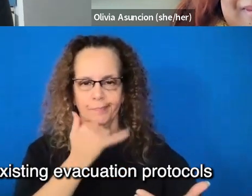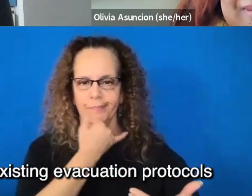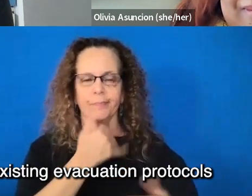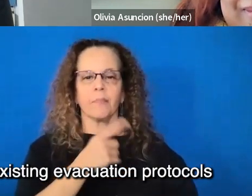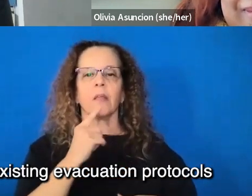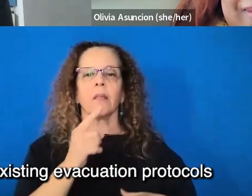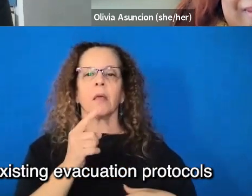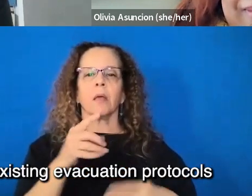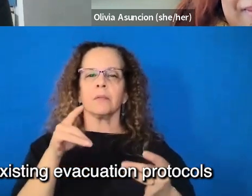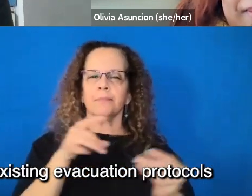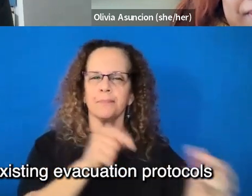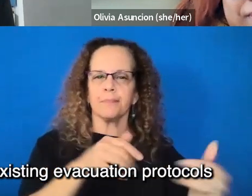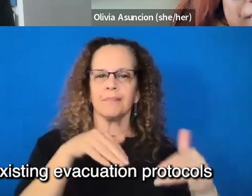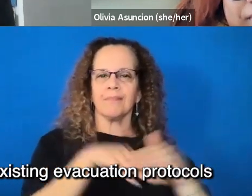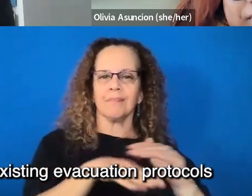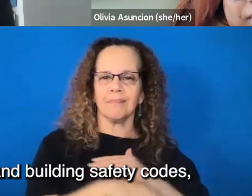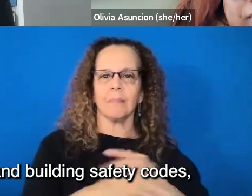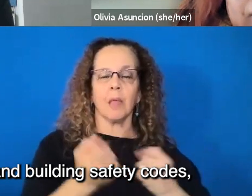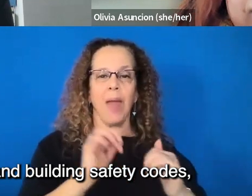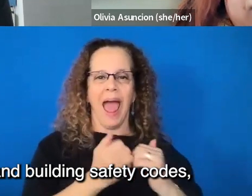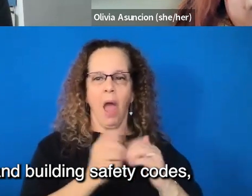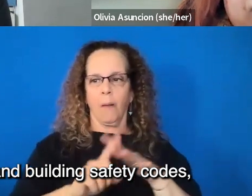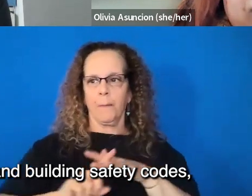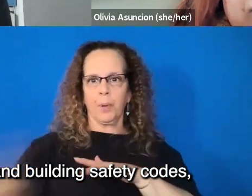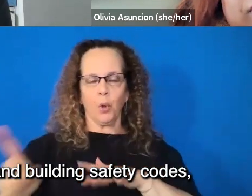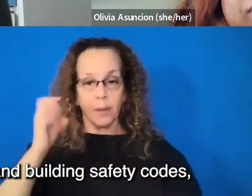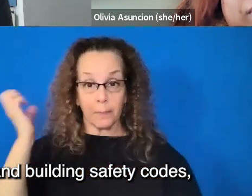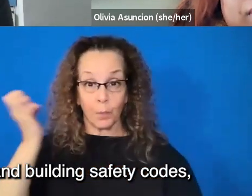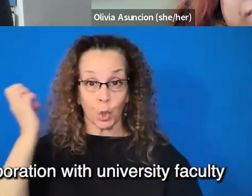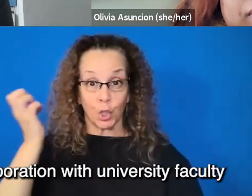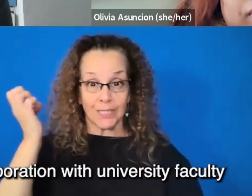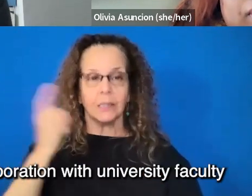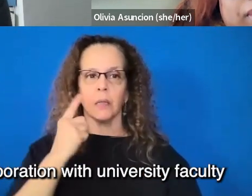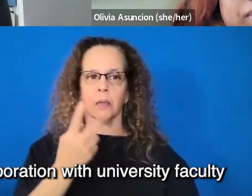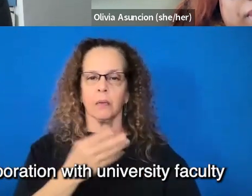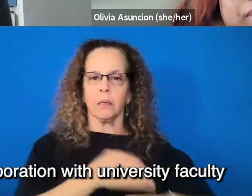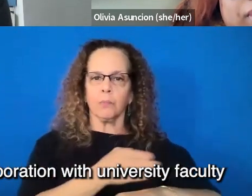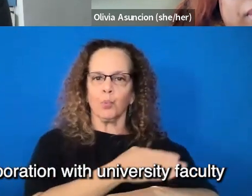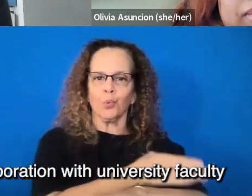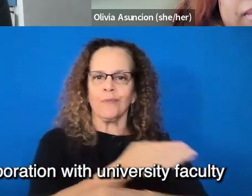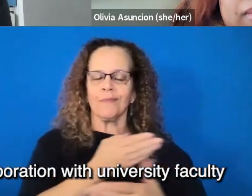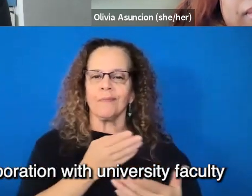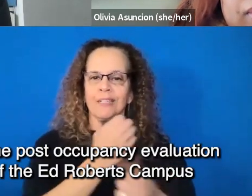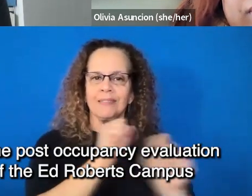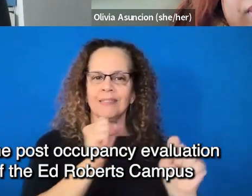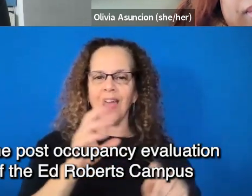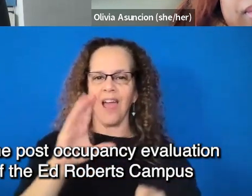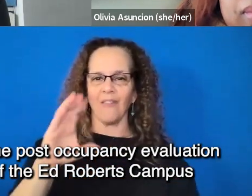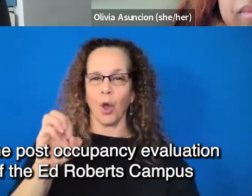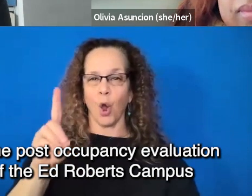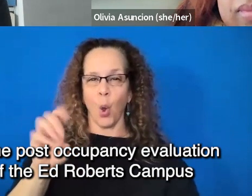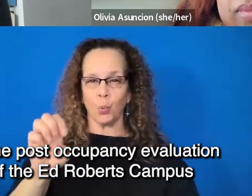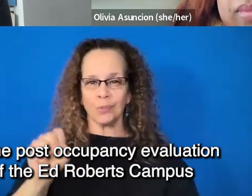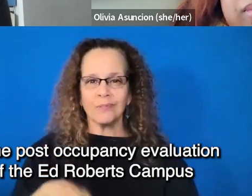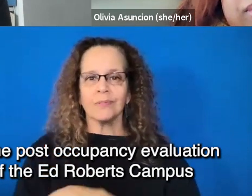of existing evacuation protocols and building safety codes, collaboration with university faculty on the post